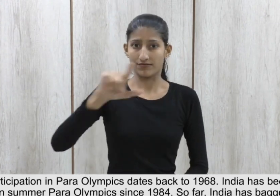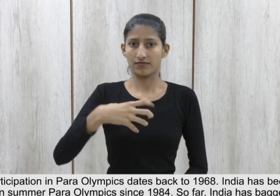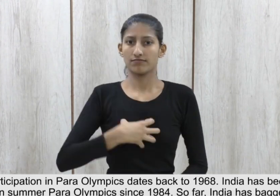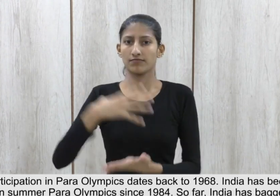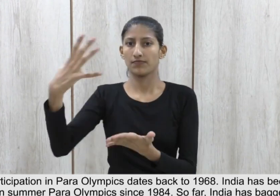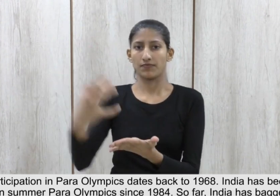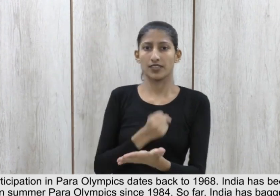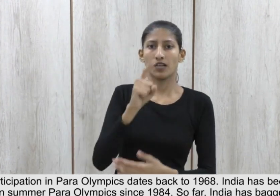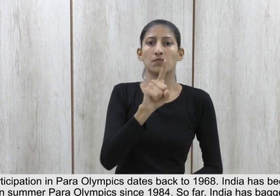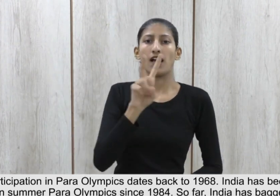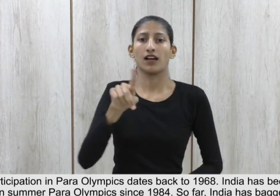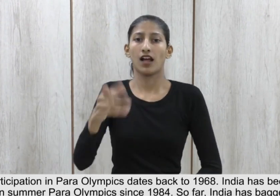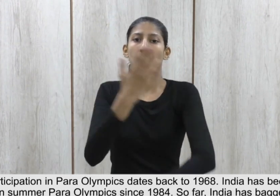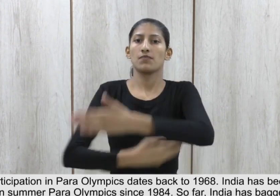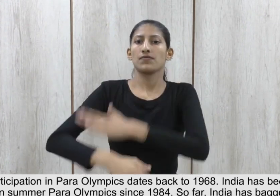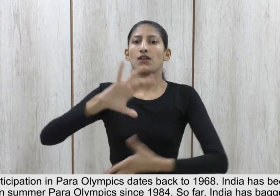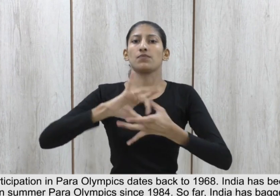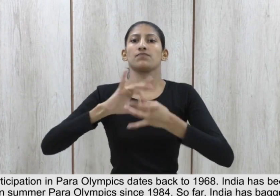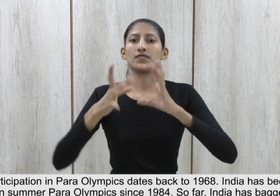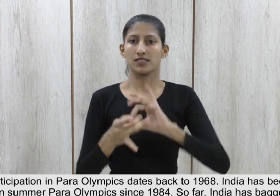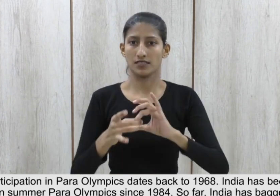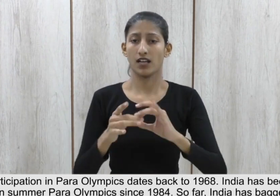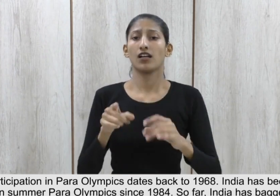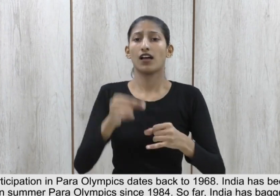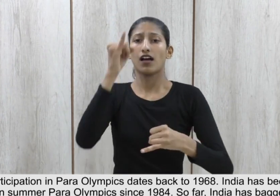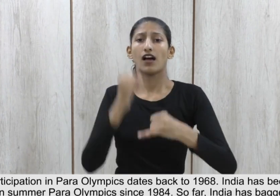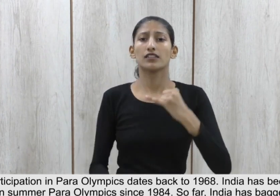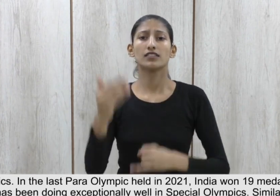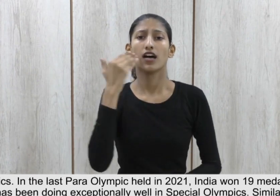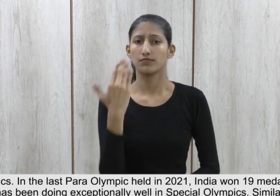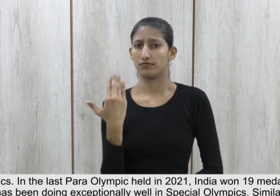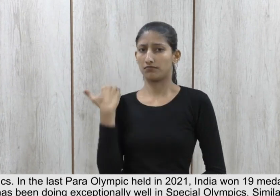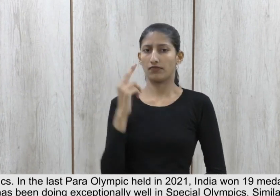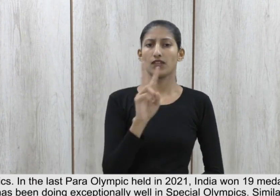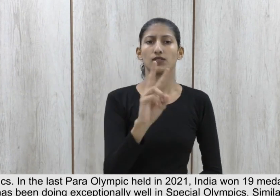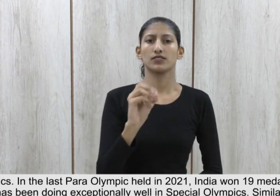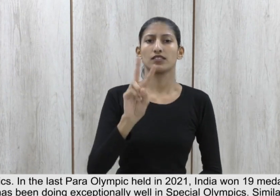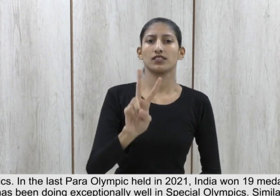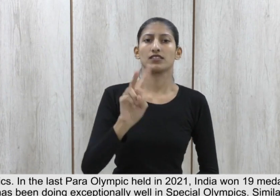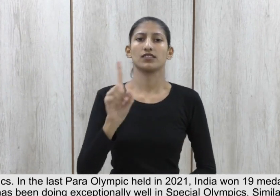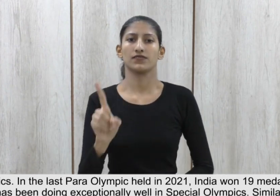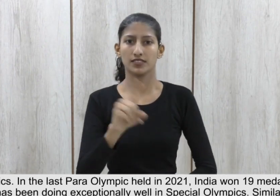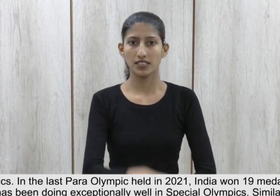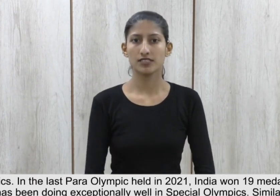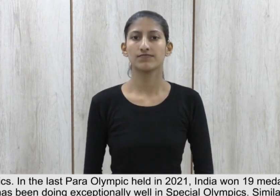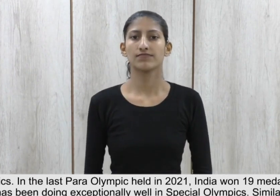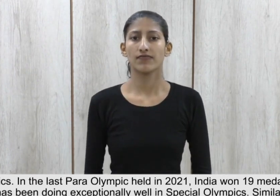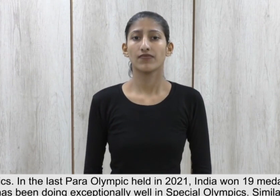So far, India has bagged 12 medals in Para Olympics In the last Para